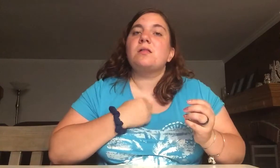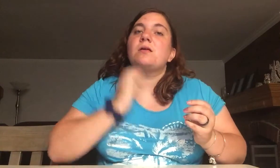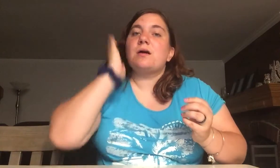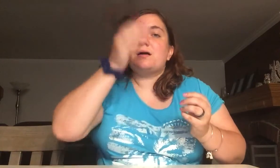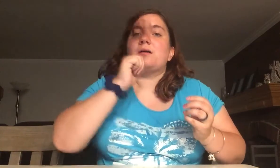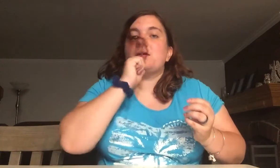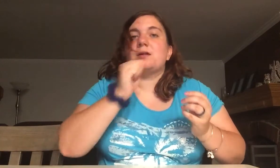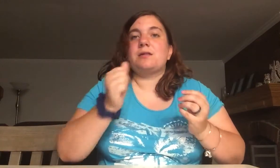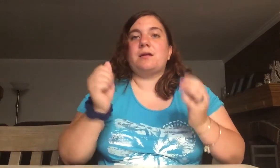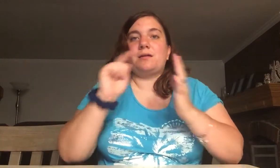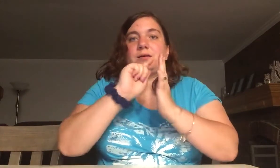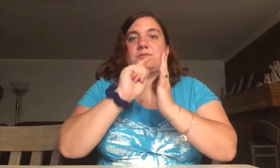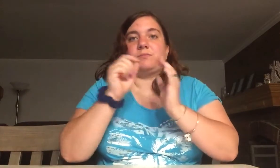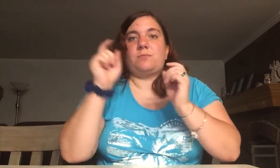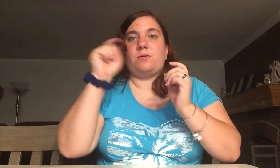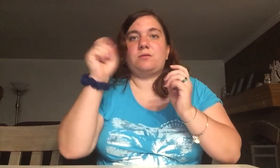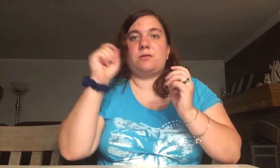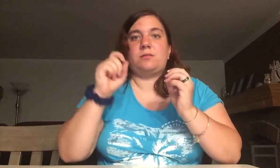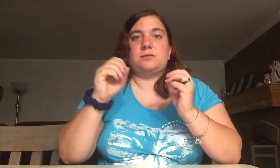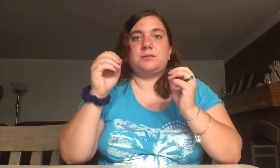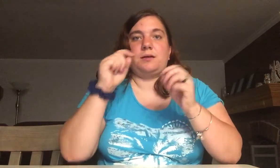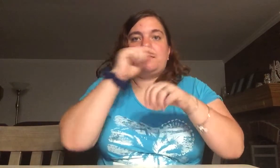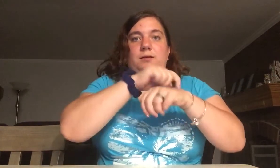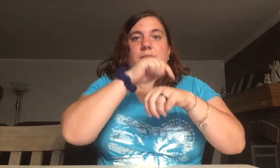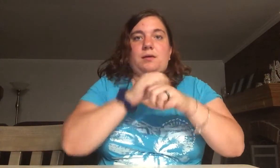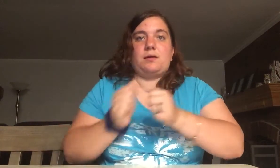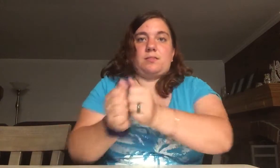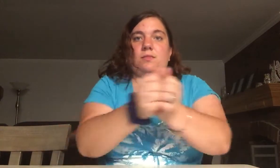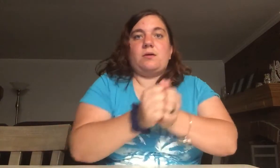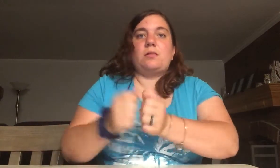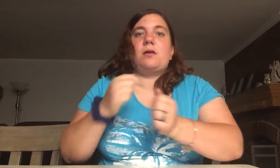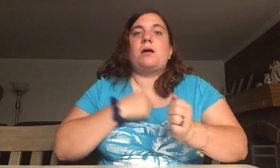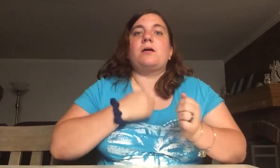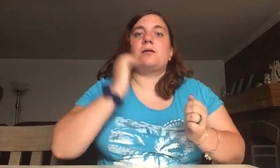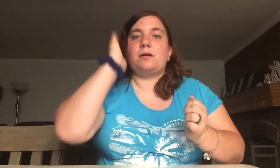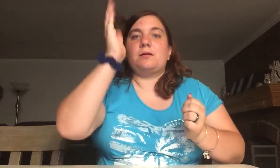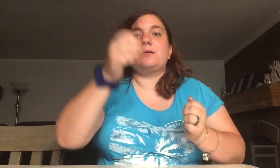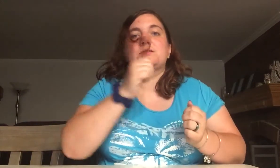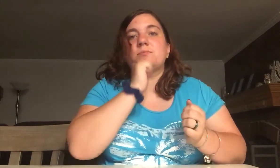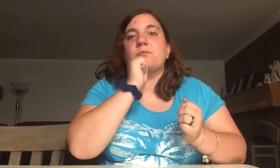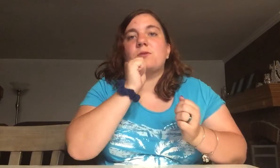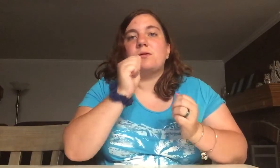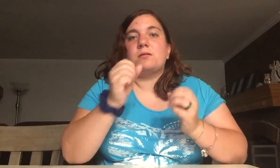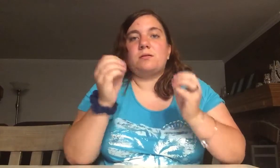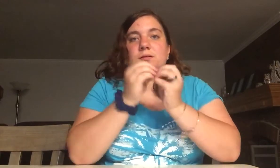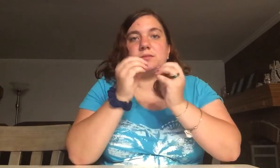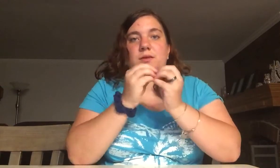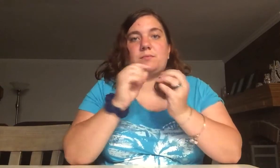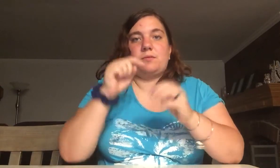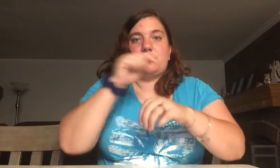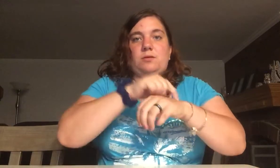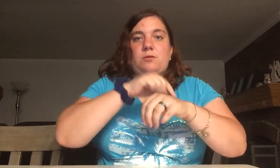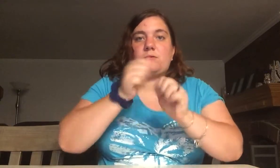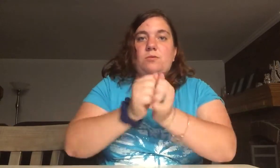I could not ask for more than this time together. I not ask for more than this time with you.